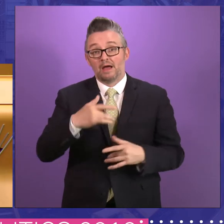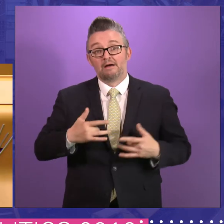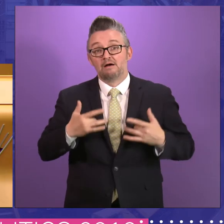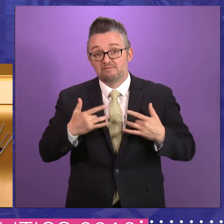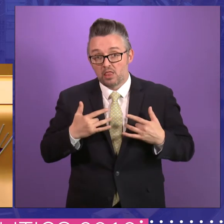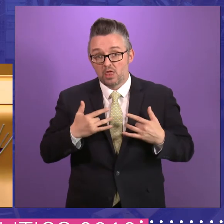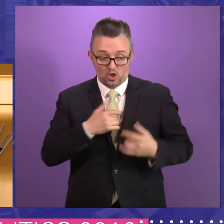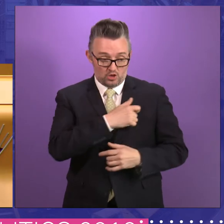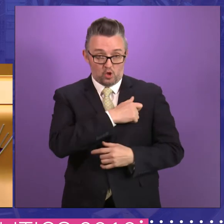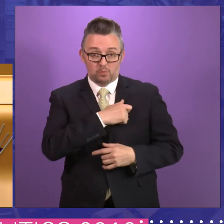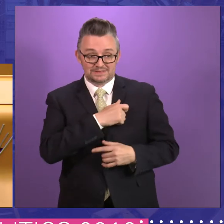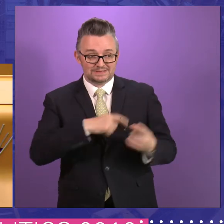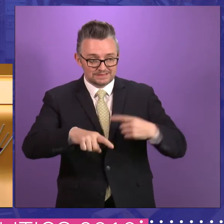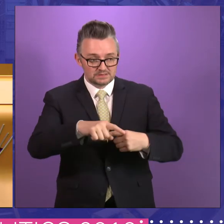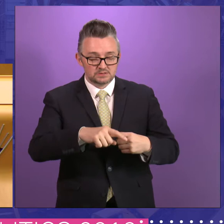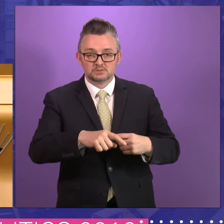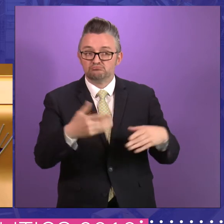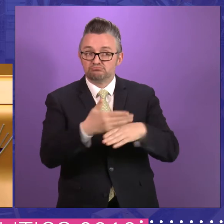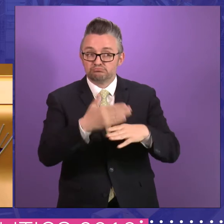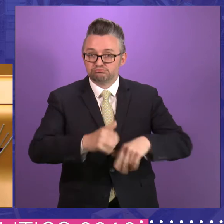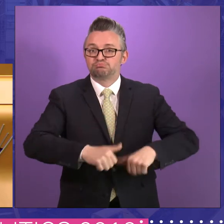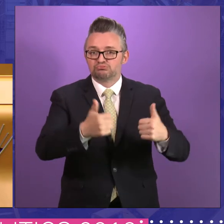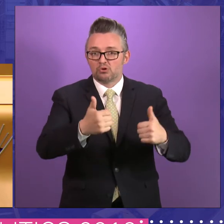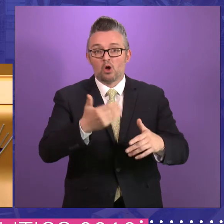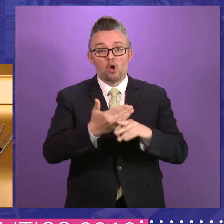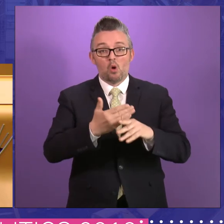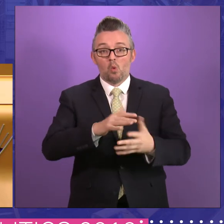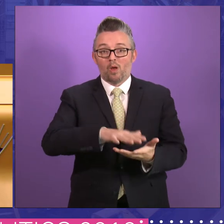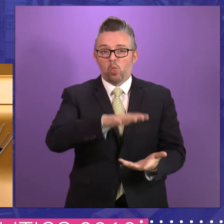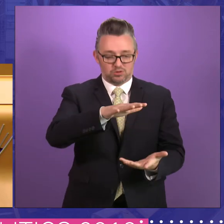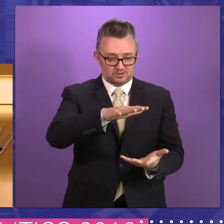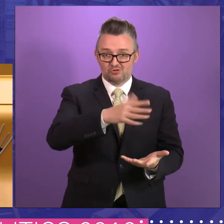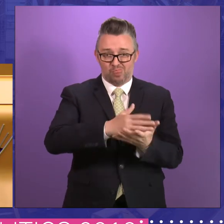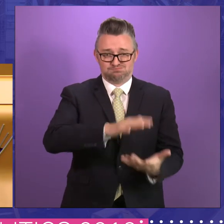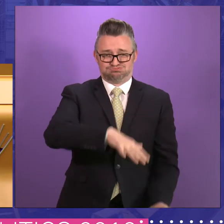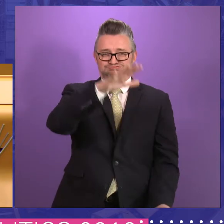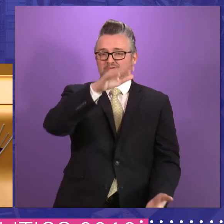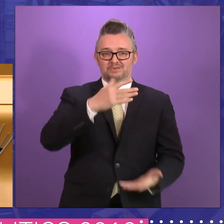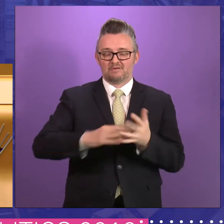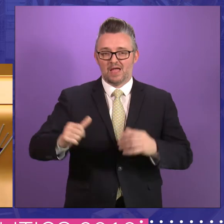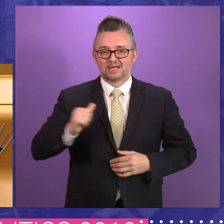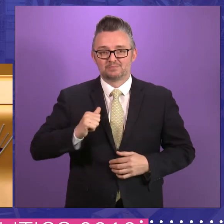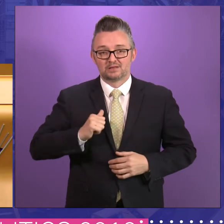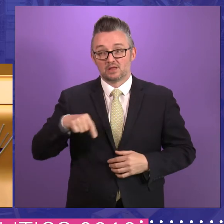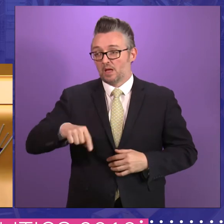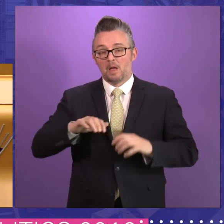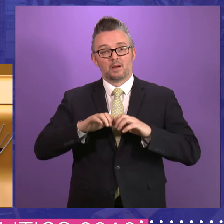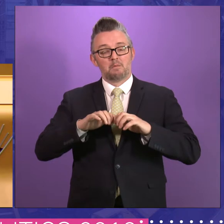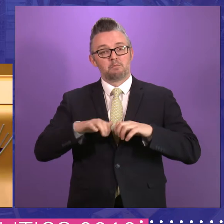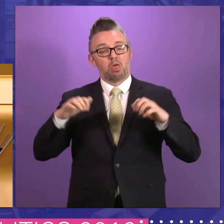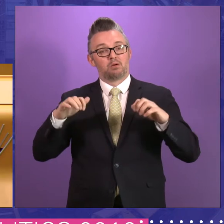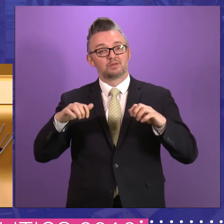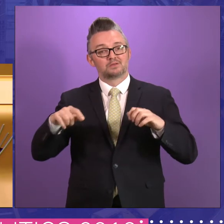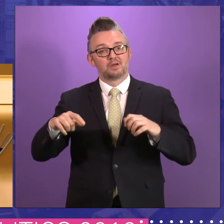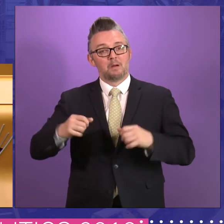really good job in the circumstances on a workload we never envisaged, which has grown with the powers of the parliament when the numbers